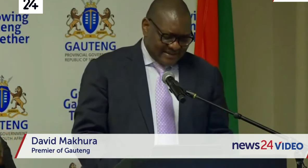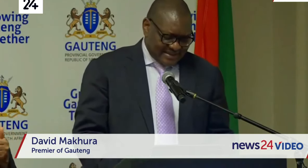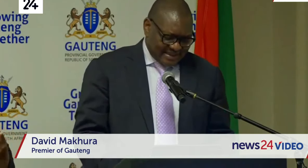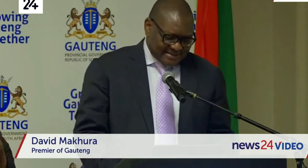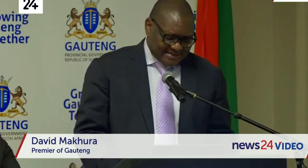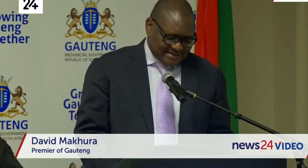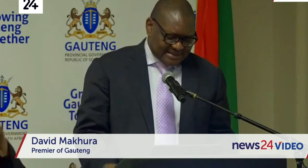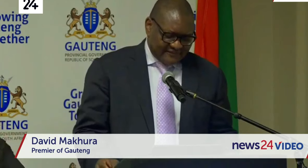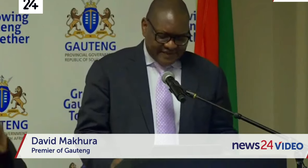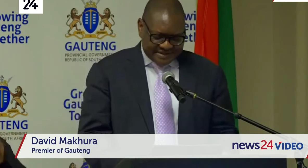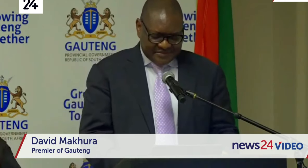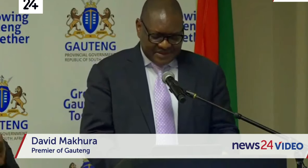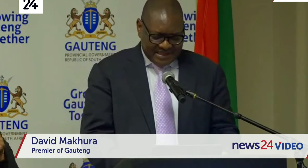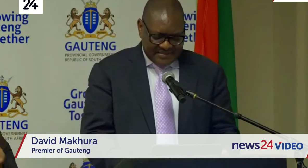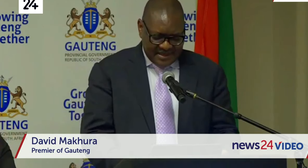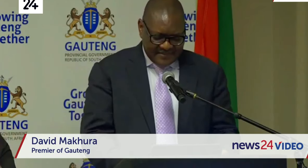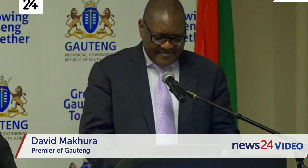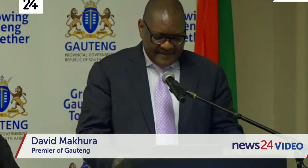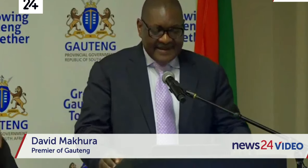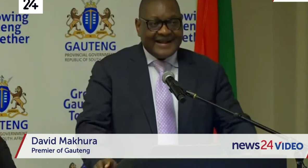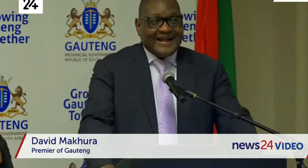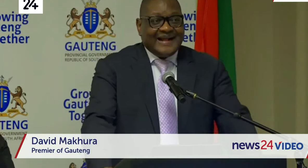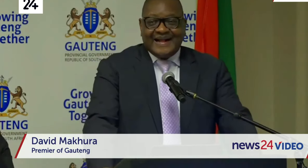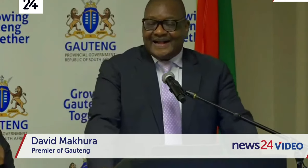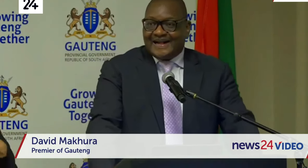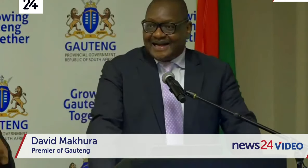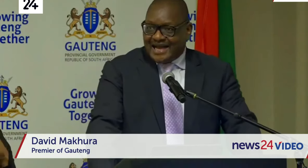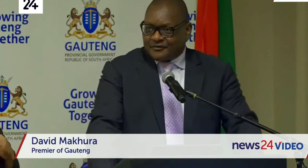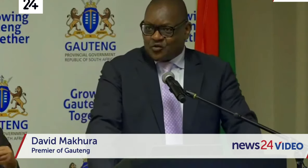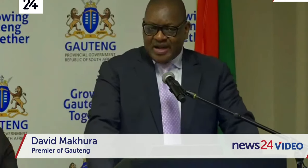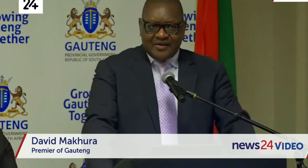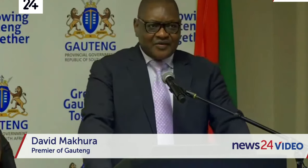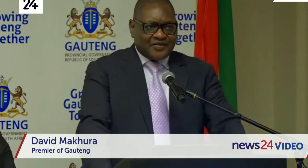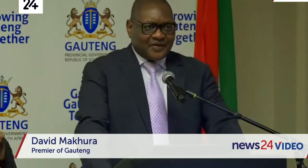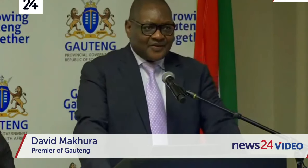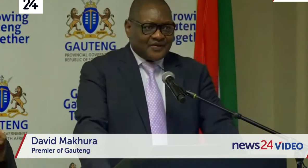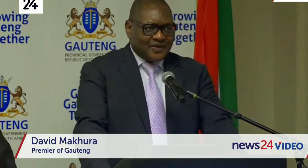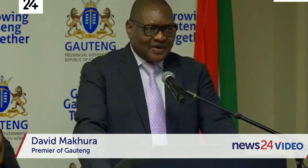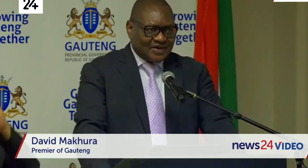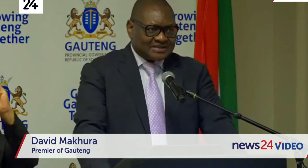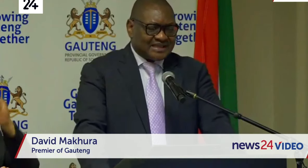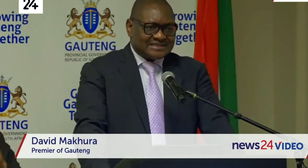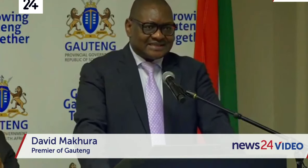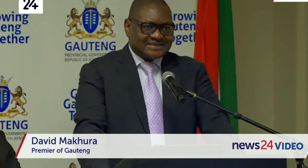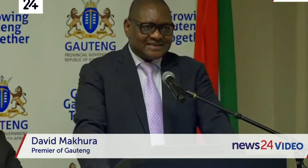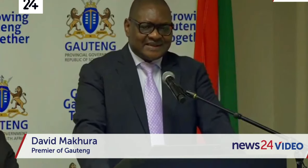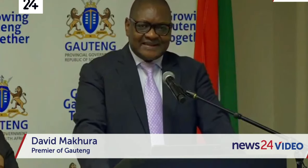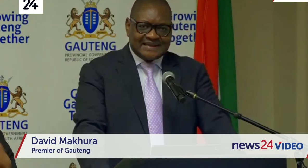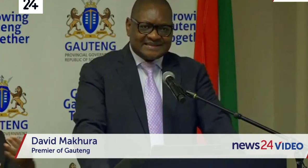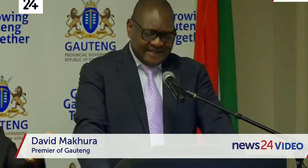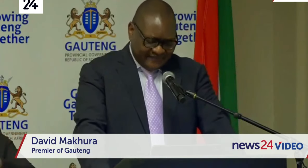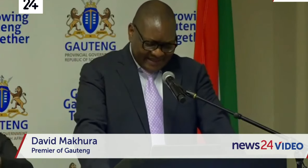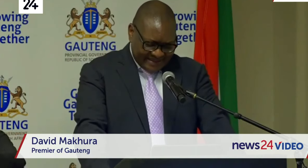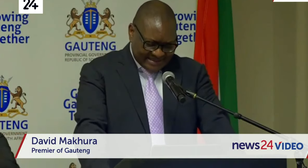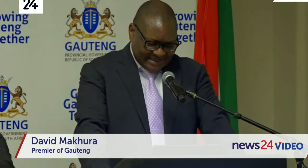against this invisible enemy and have to work with all sectors, lead